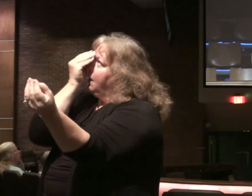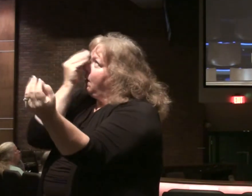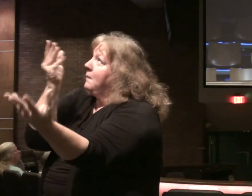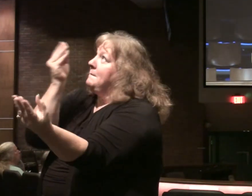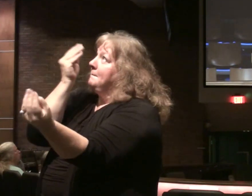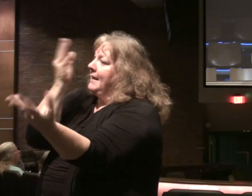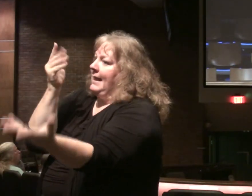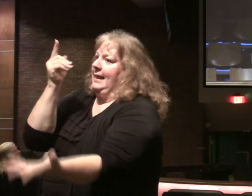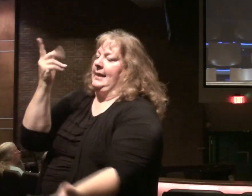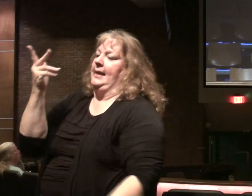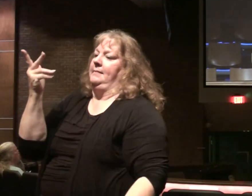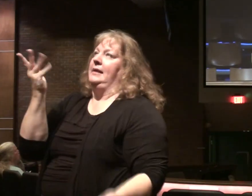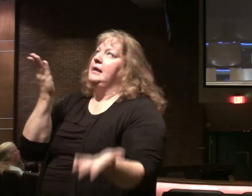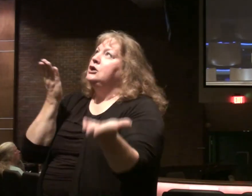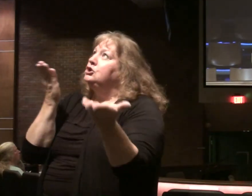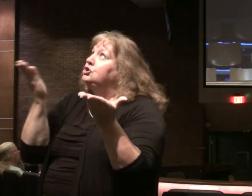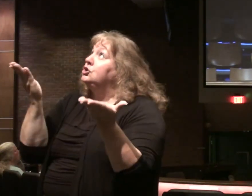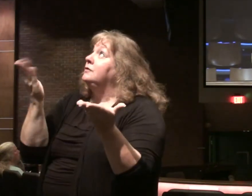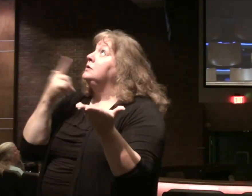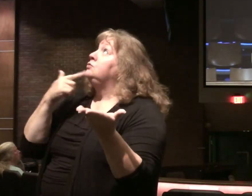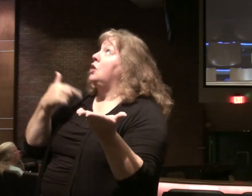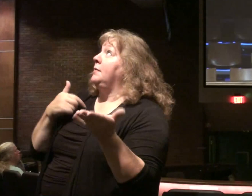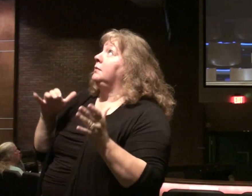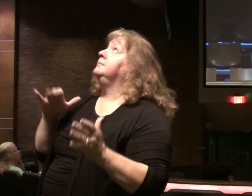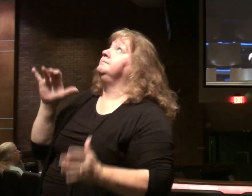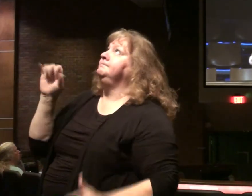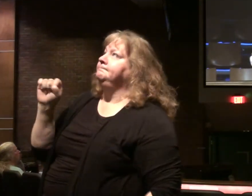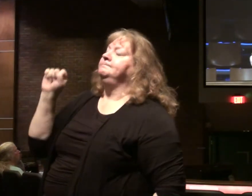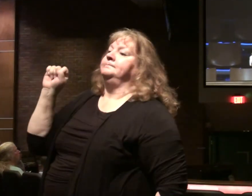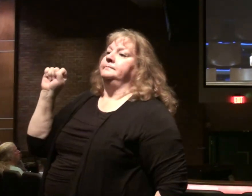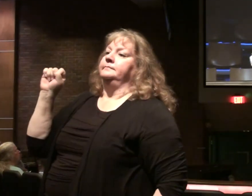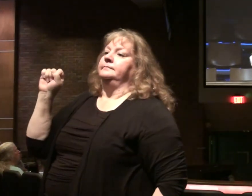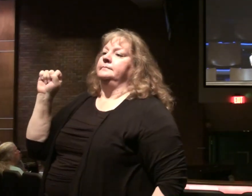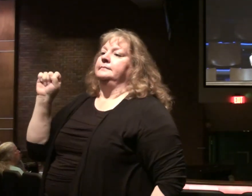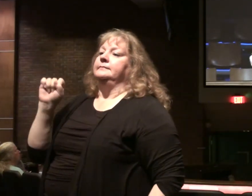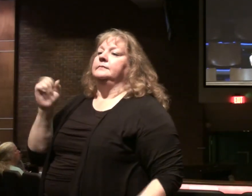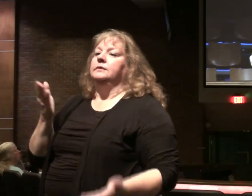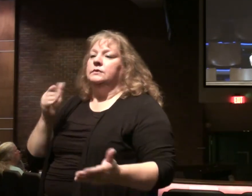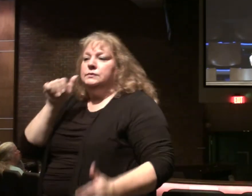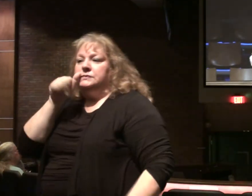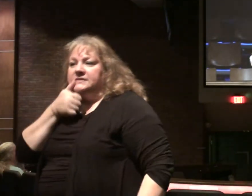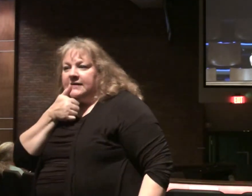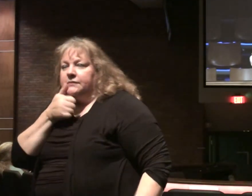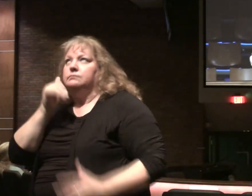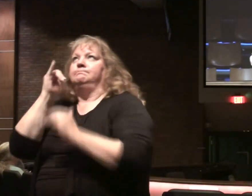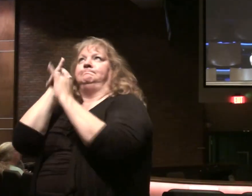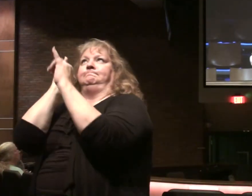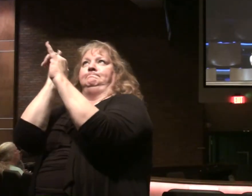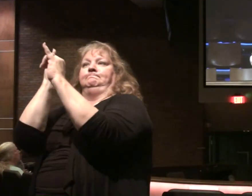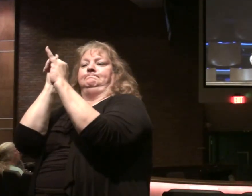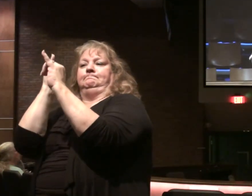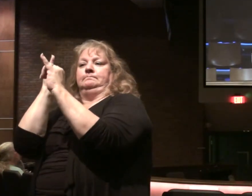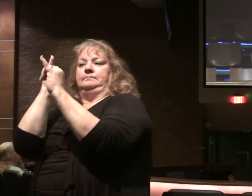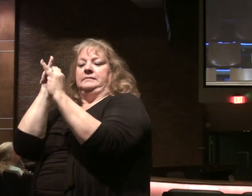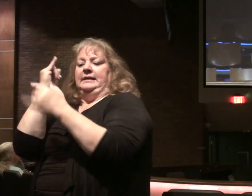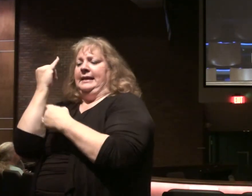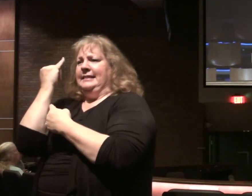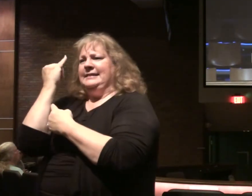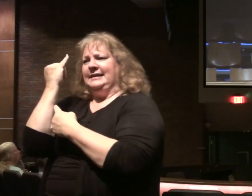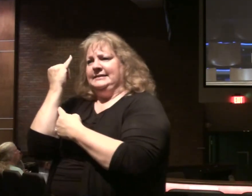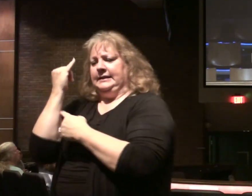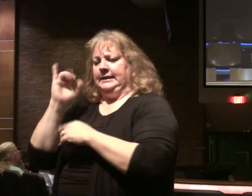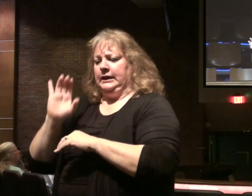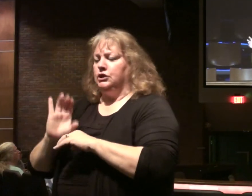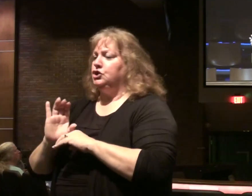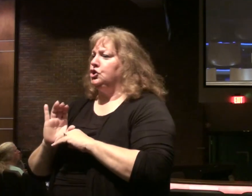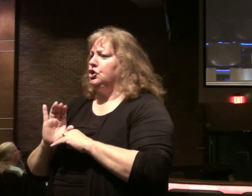obeying Him. And serving as He served. And in suffering. In a sense. As He suffered. There's an idea in